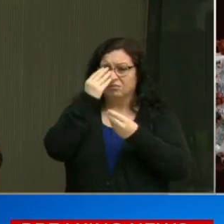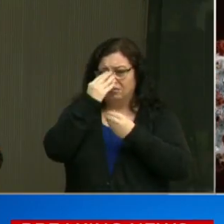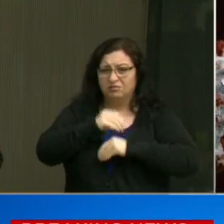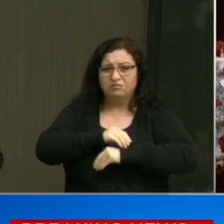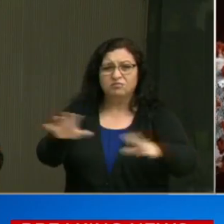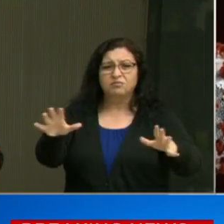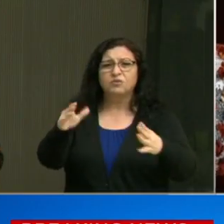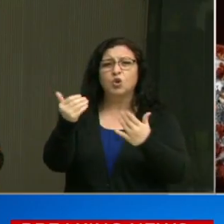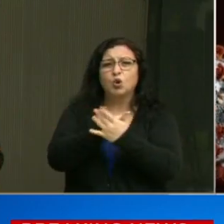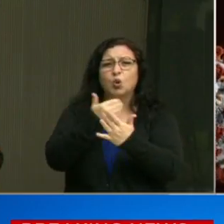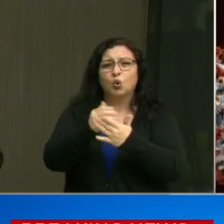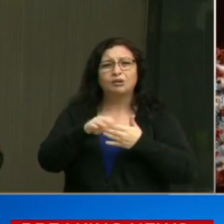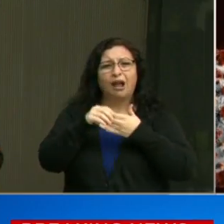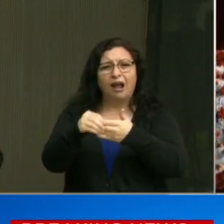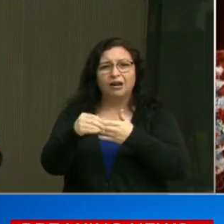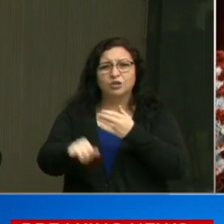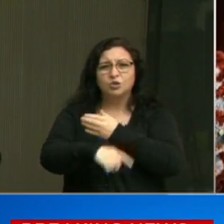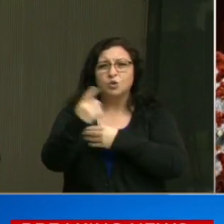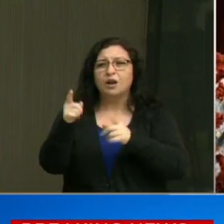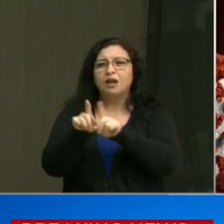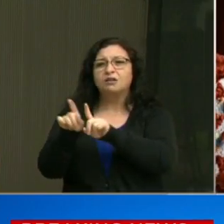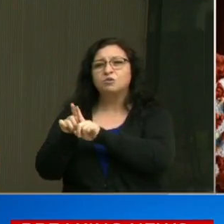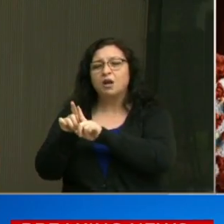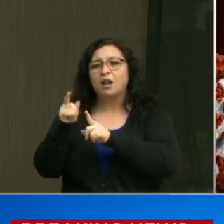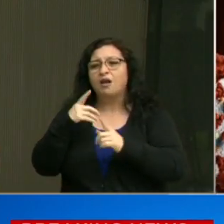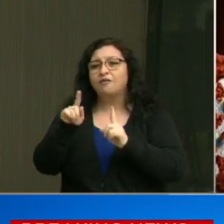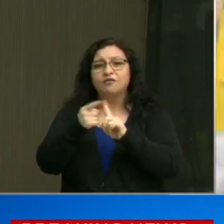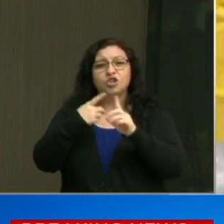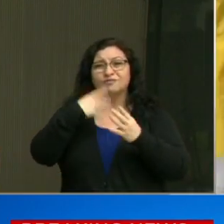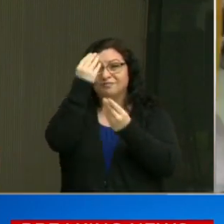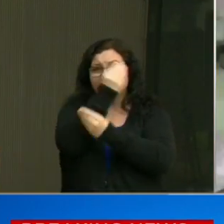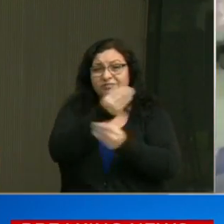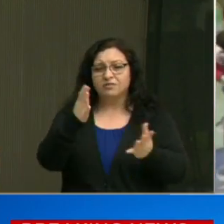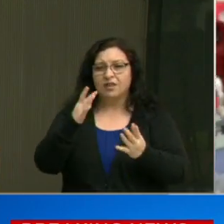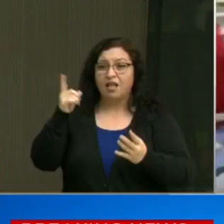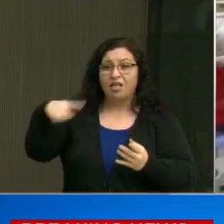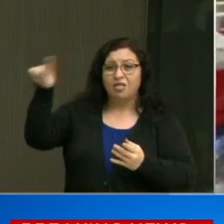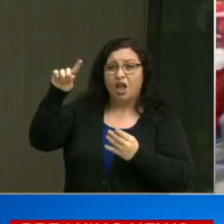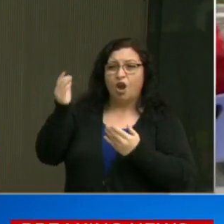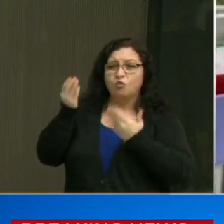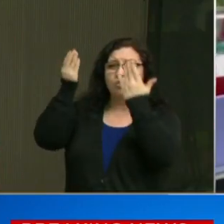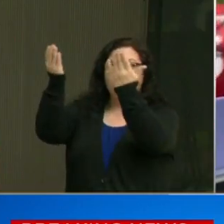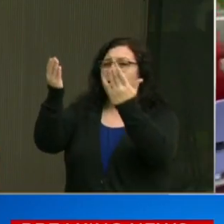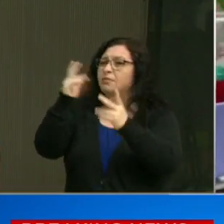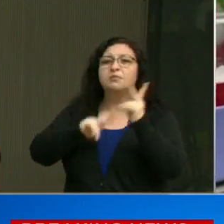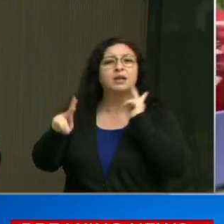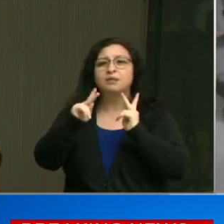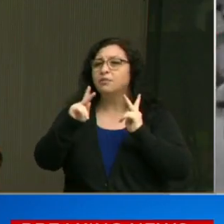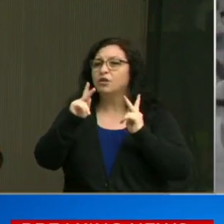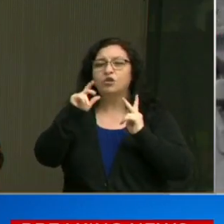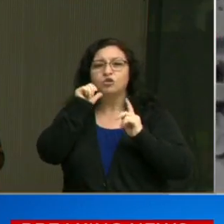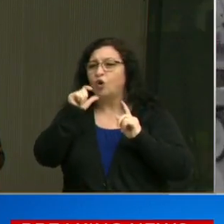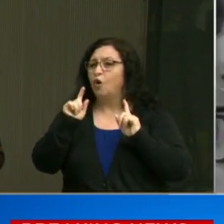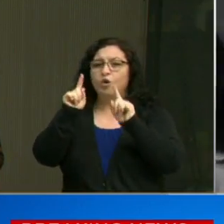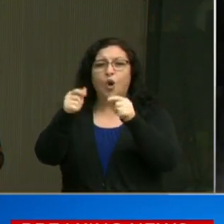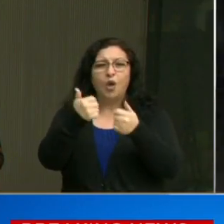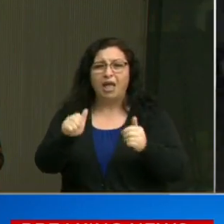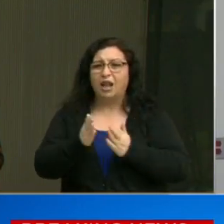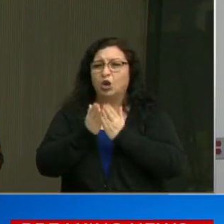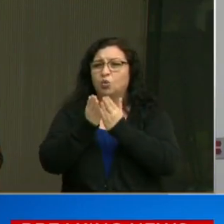guidance today as well. First, I want to note that they are recommending that people do not go on any cruises.